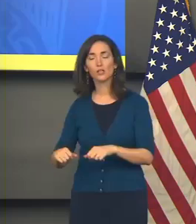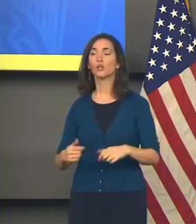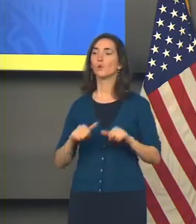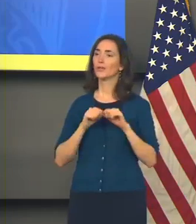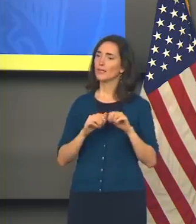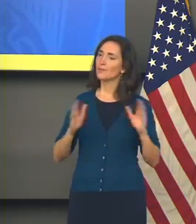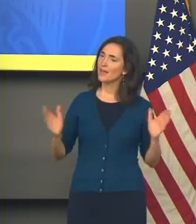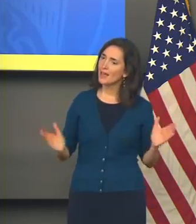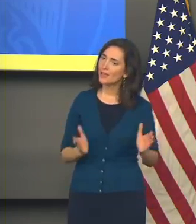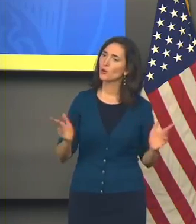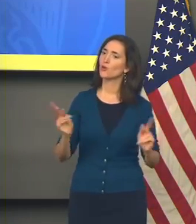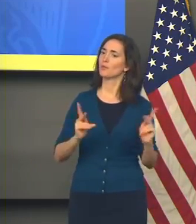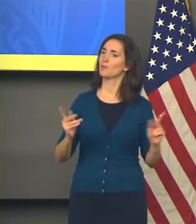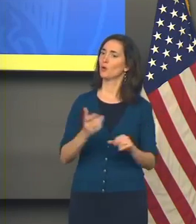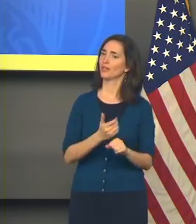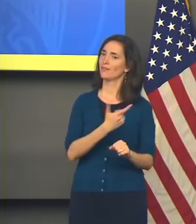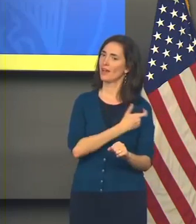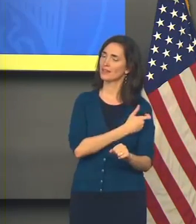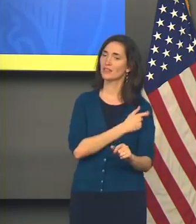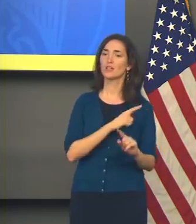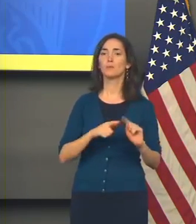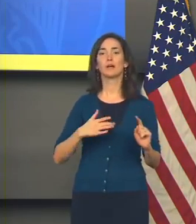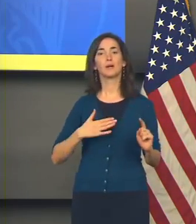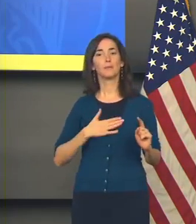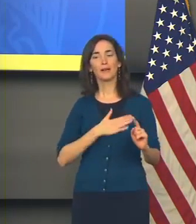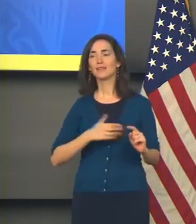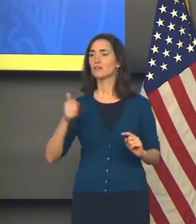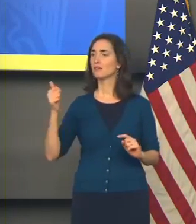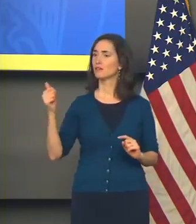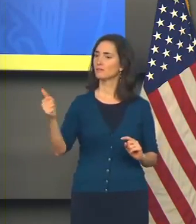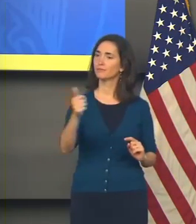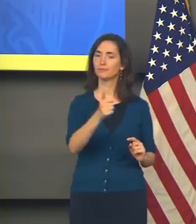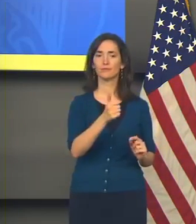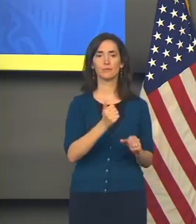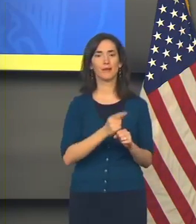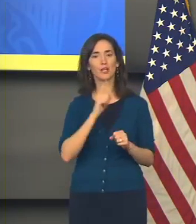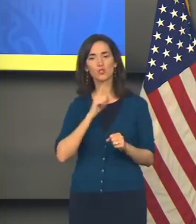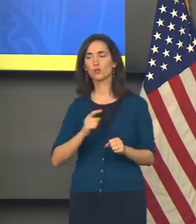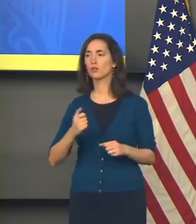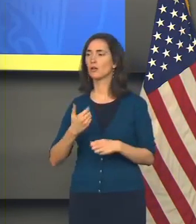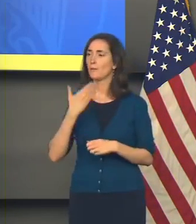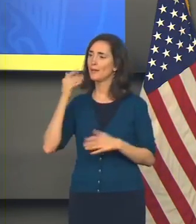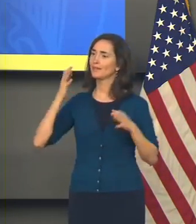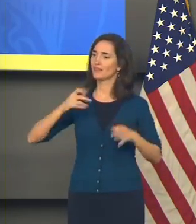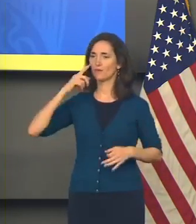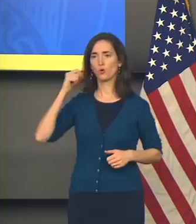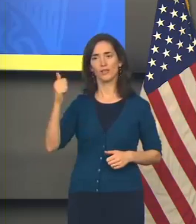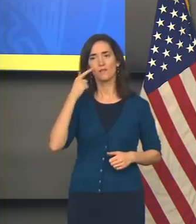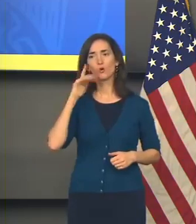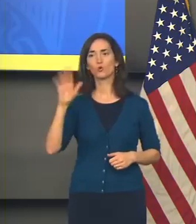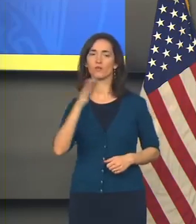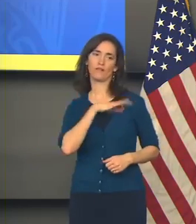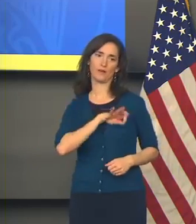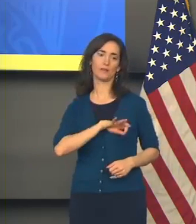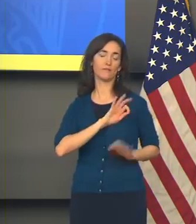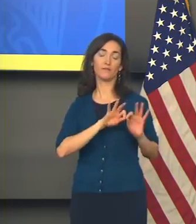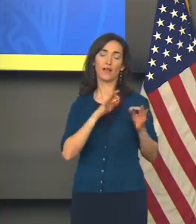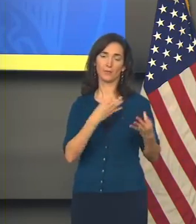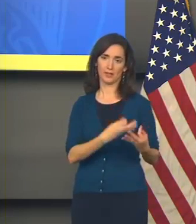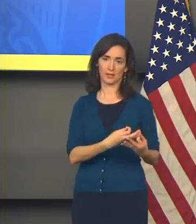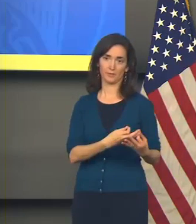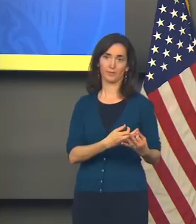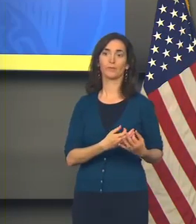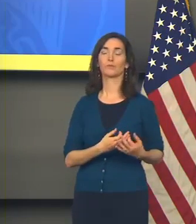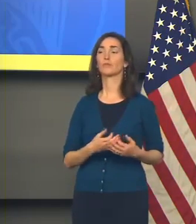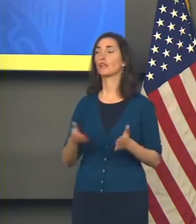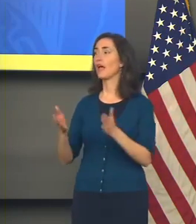incentivize people, we're asking people to make sure that they make the best decision for themselves and their families to seek